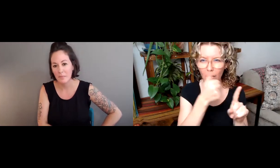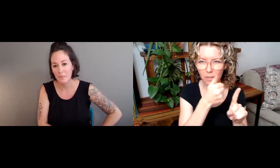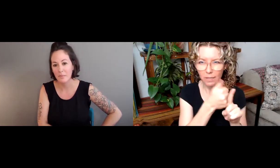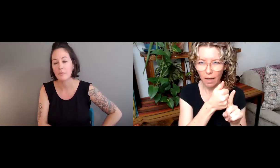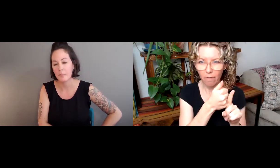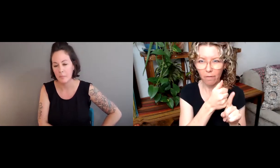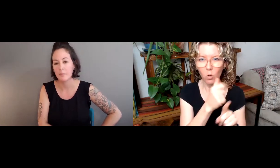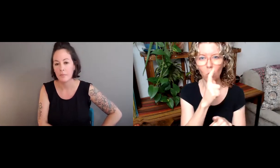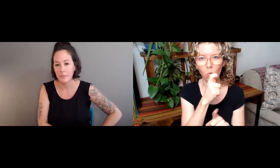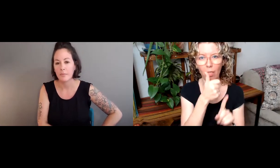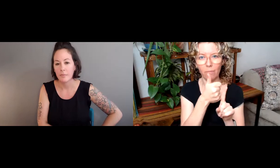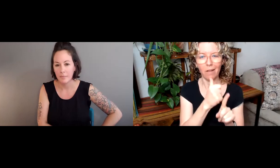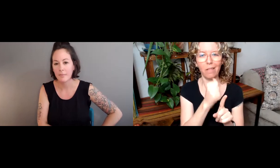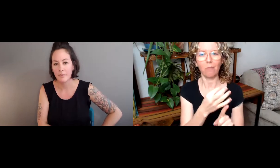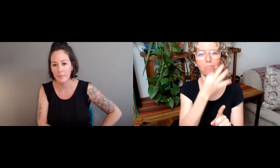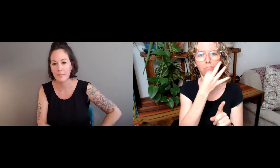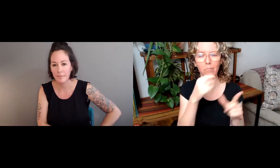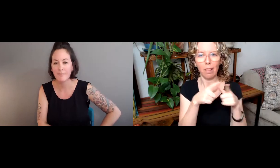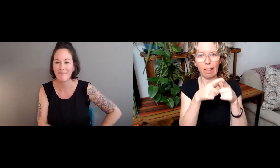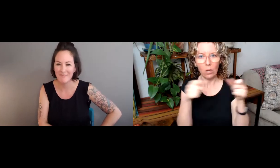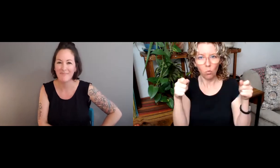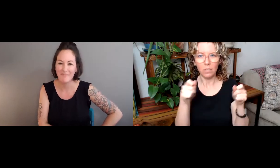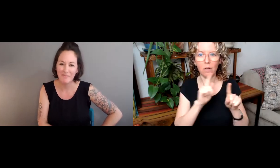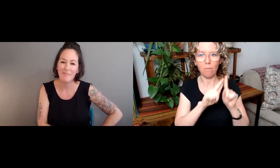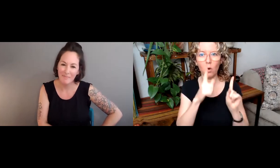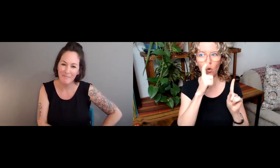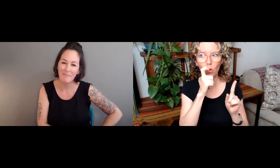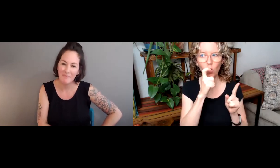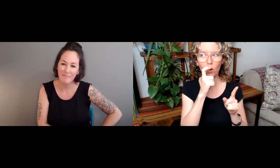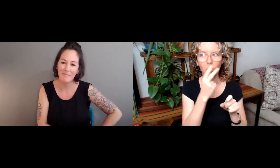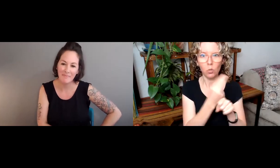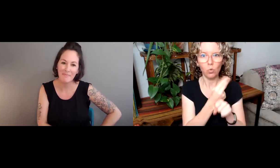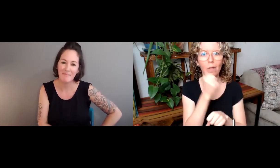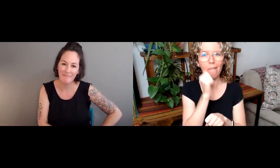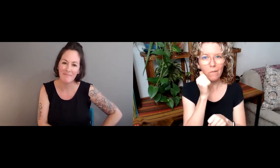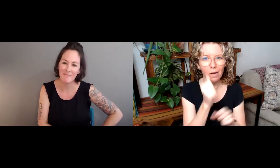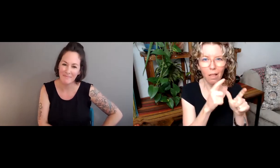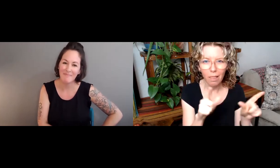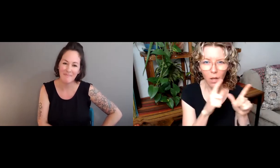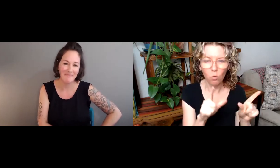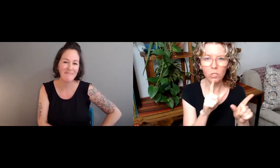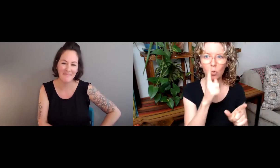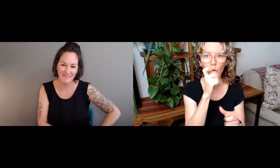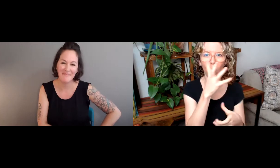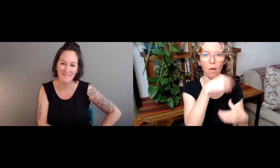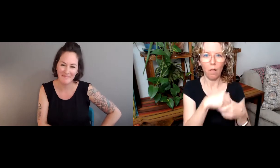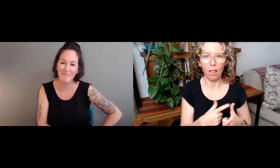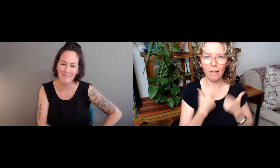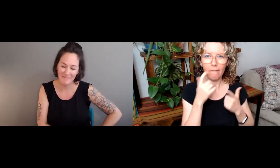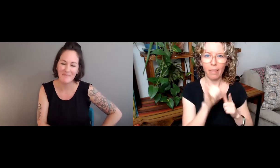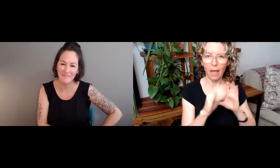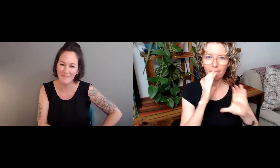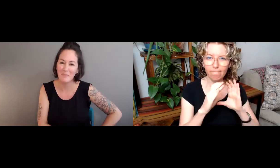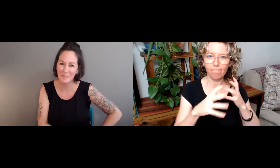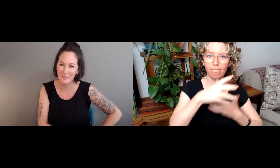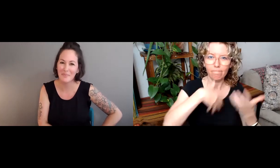Should we be training the communities themselves? Even though they are not trained linguists, but they're